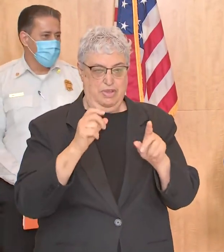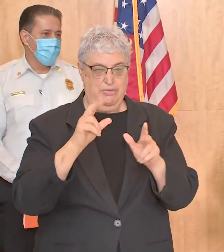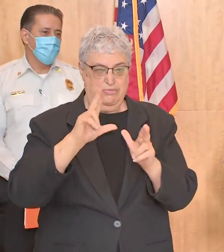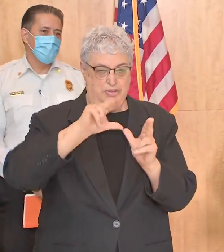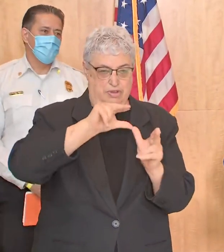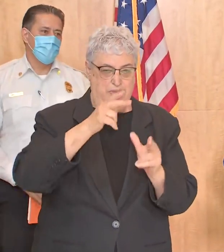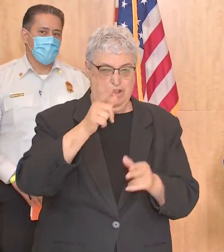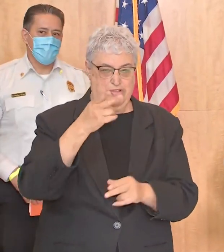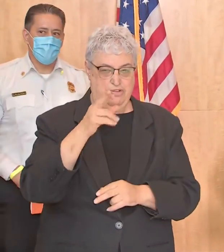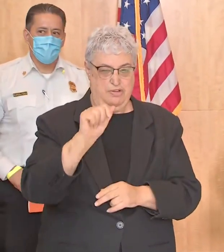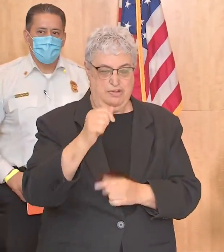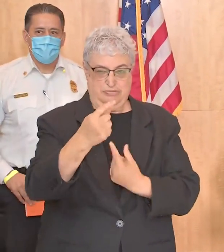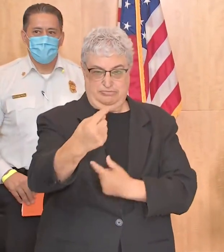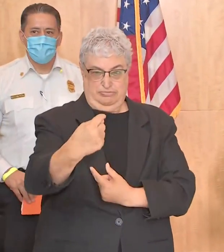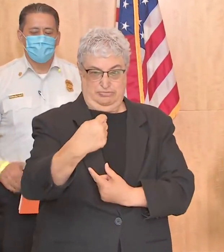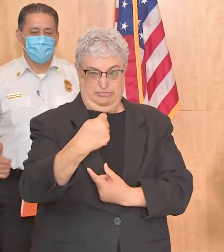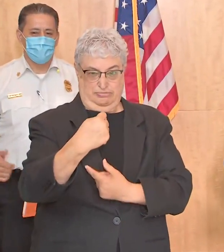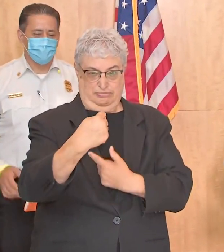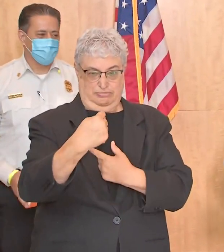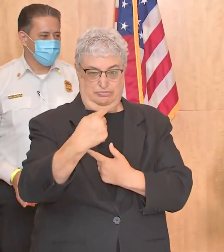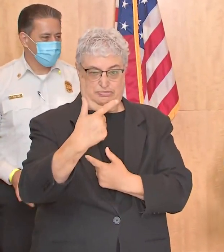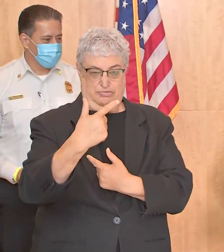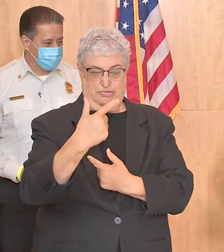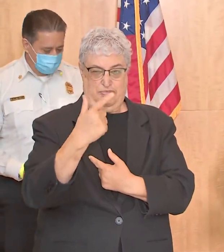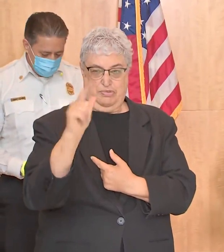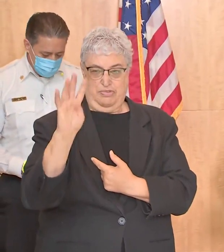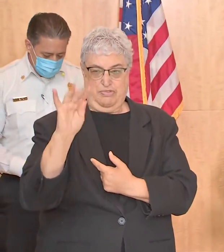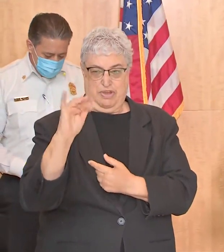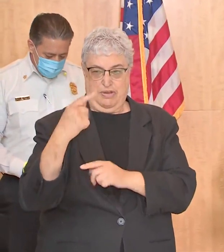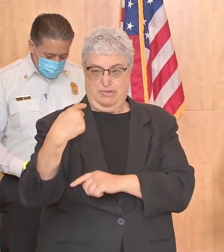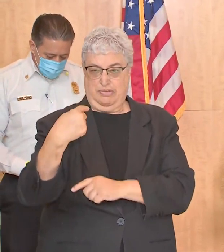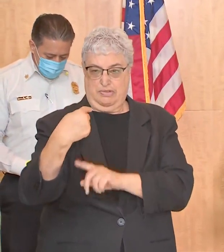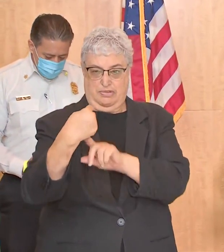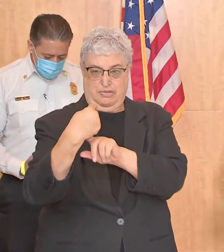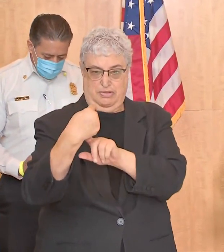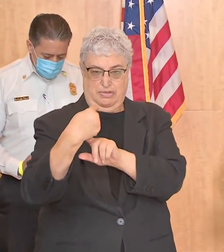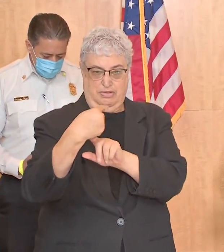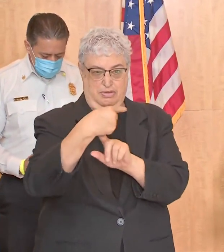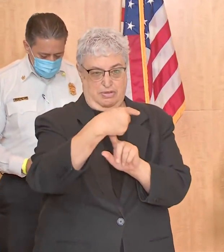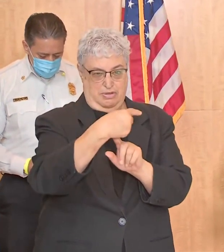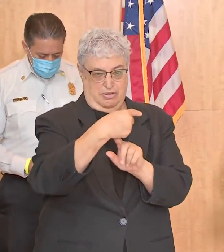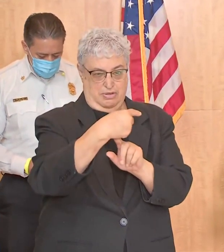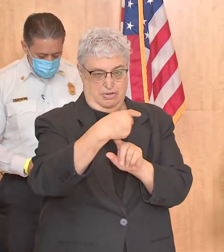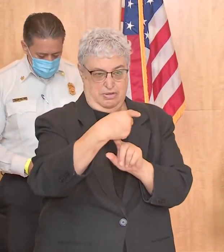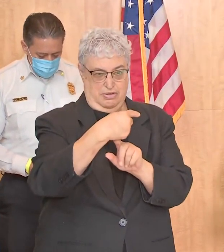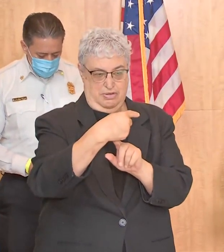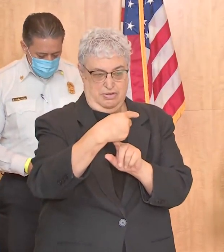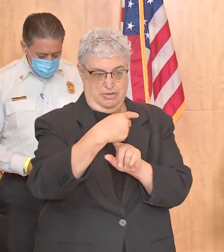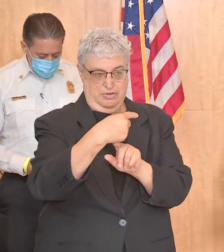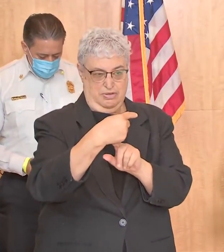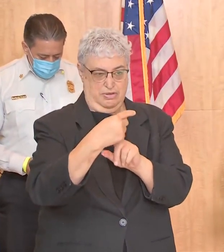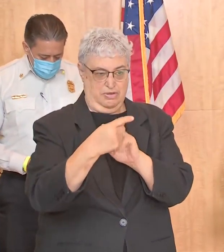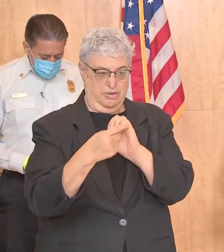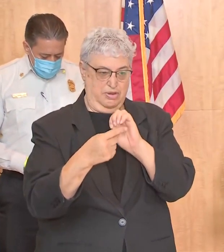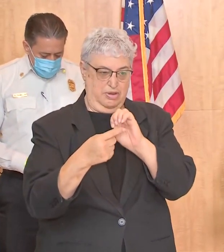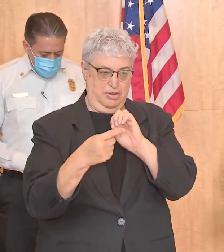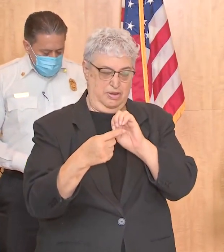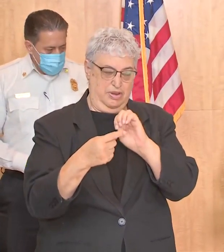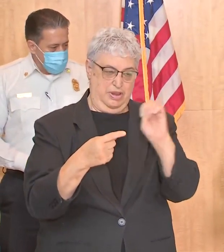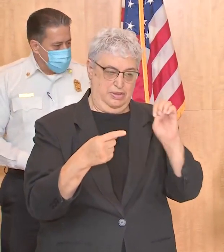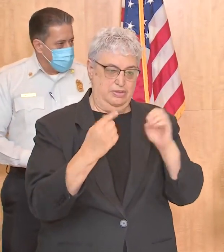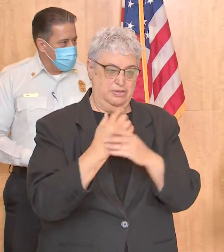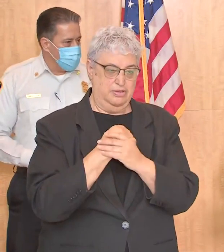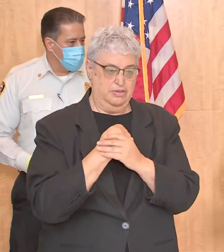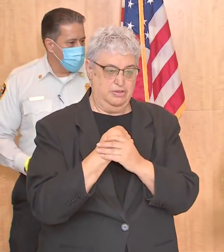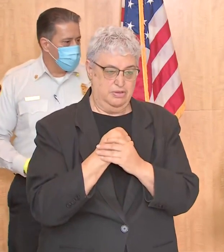Laura and in 24 hours it seemed as though the storm has moved slightly to the right